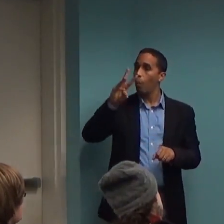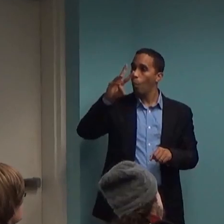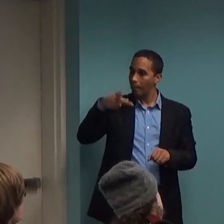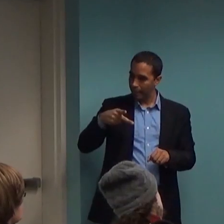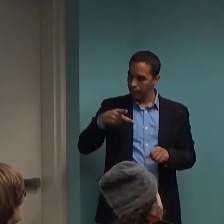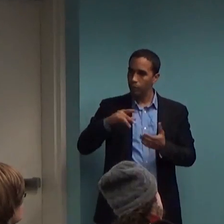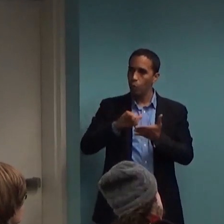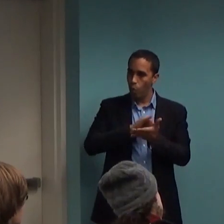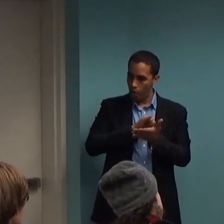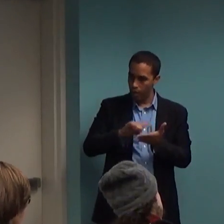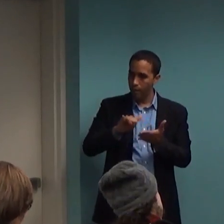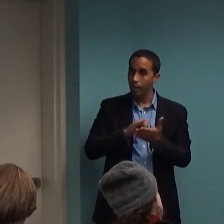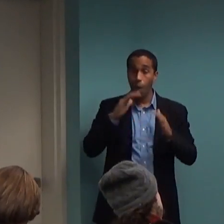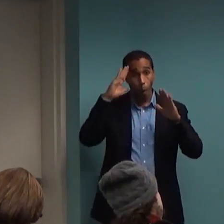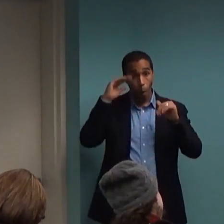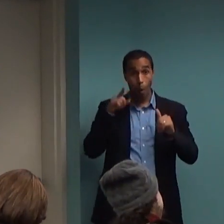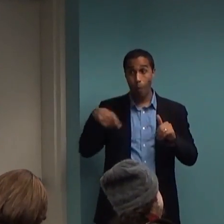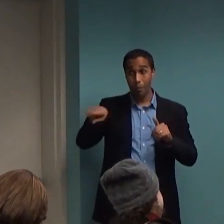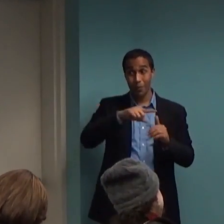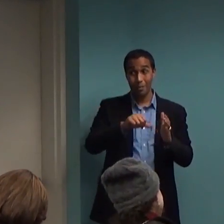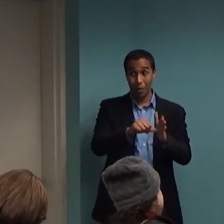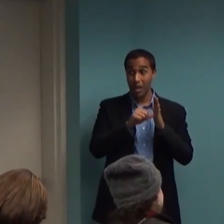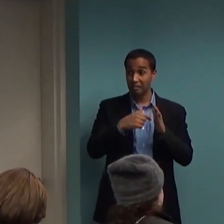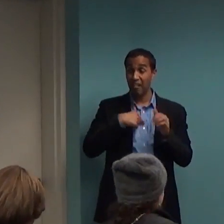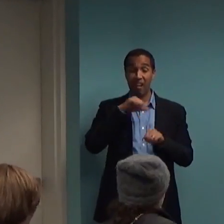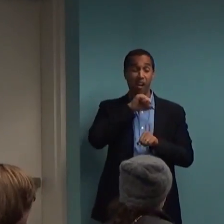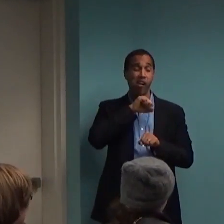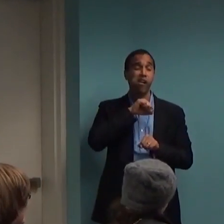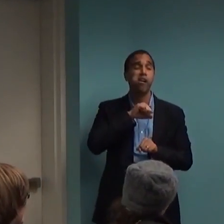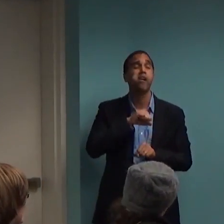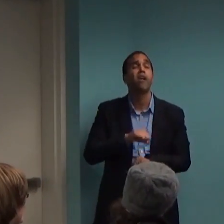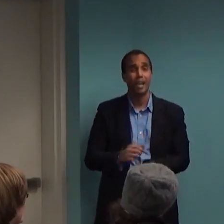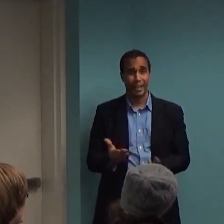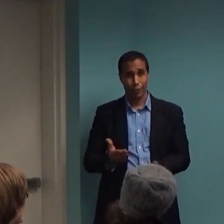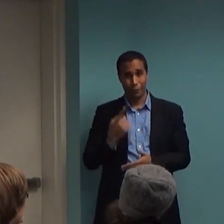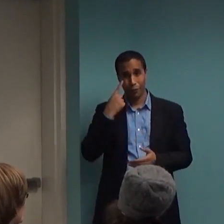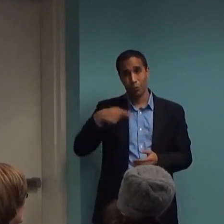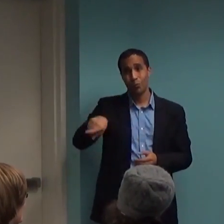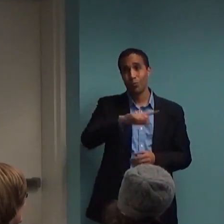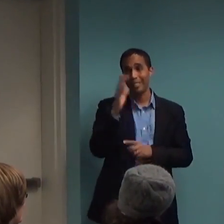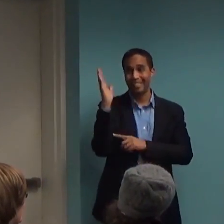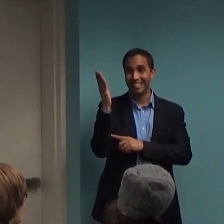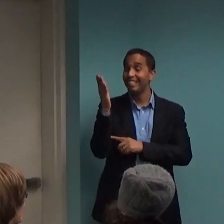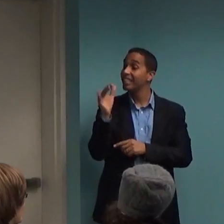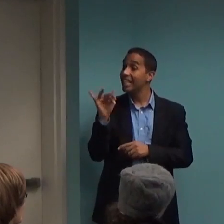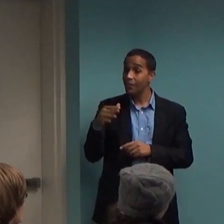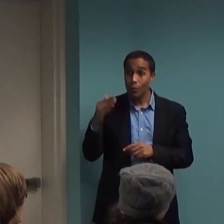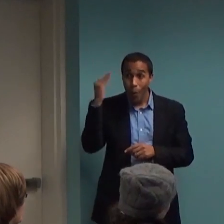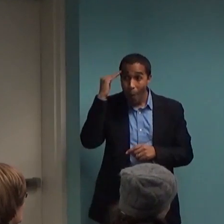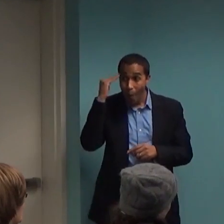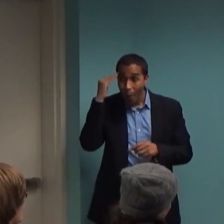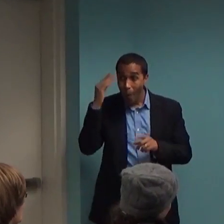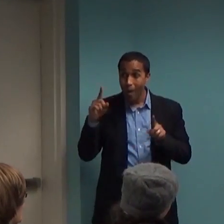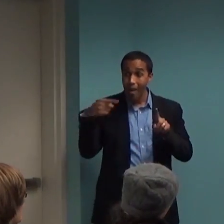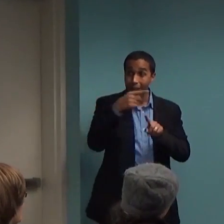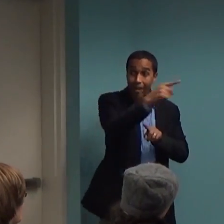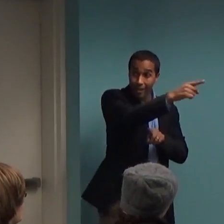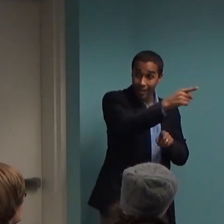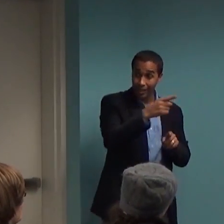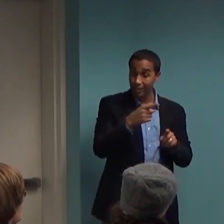that I drove here from White Plains today. So if you're familiar with that route, by the way, at leaving that office at around